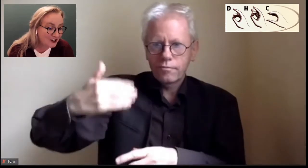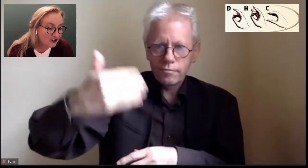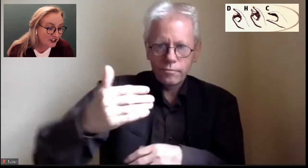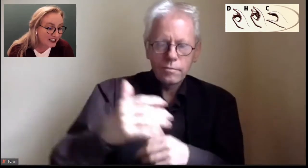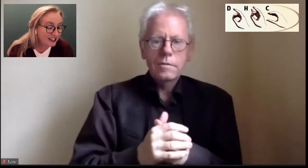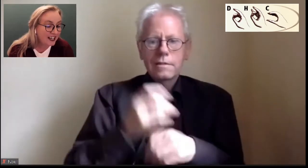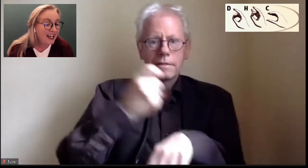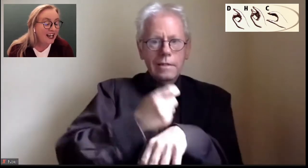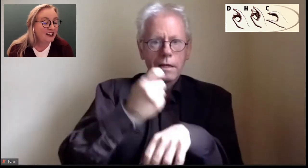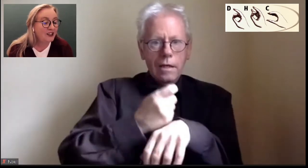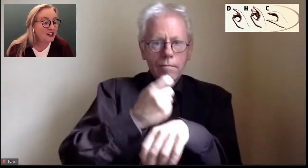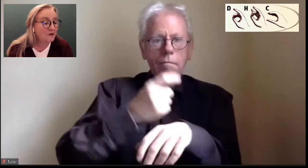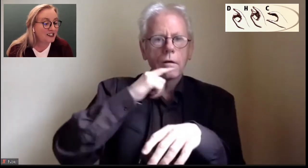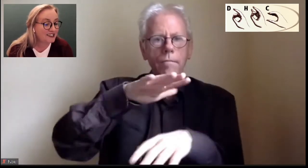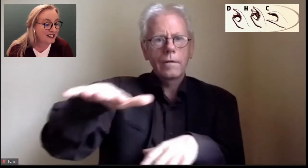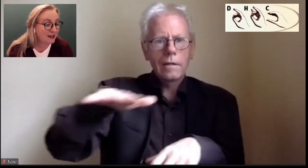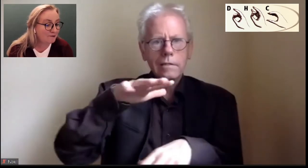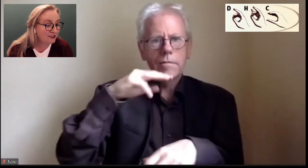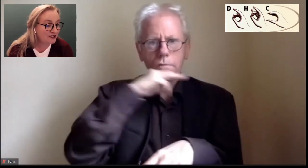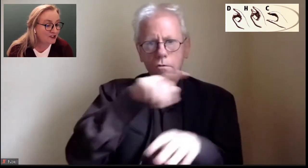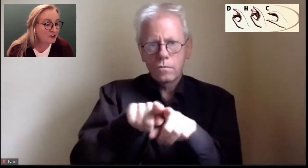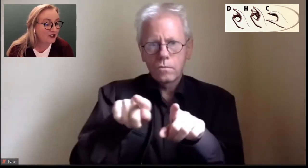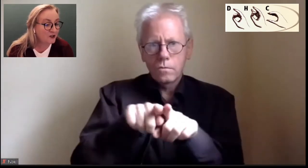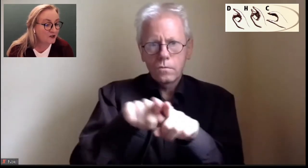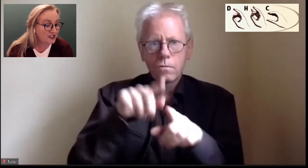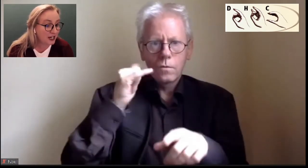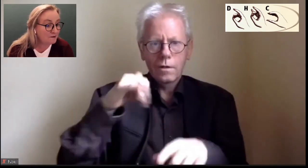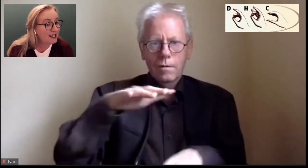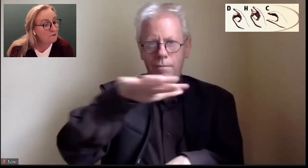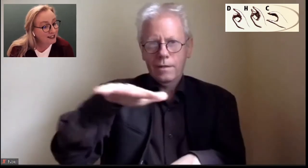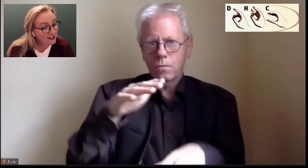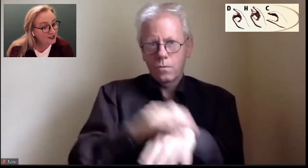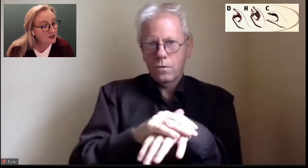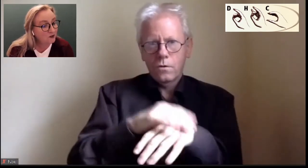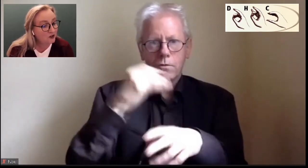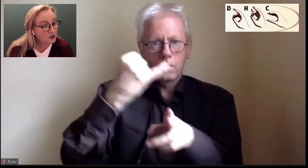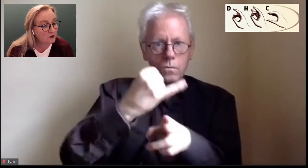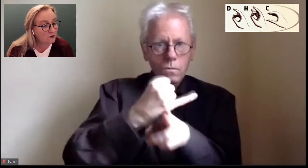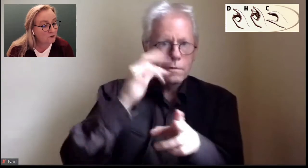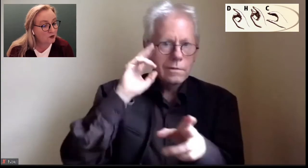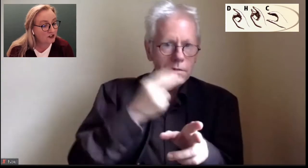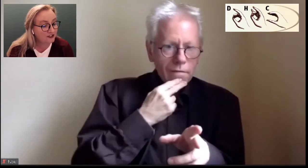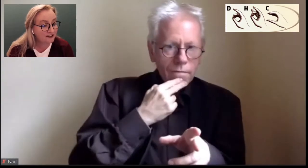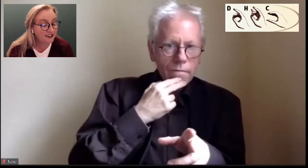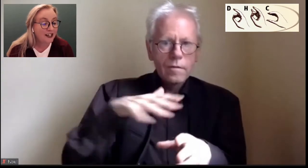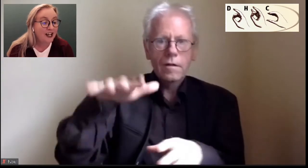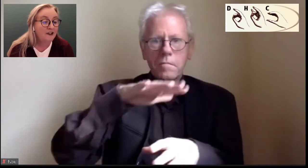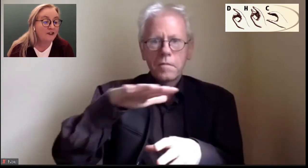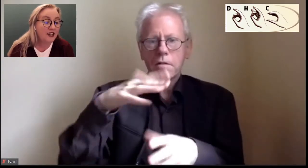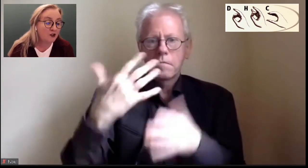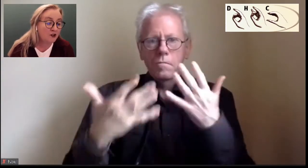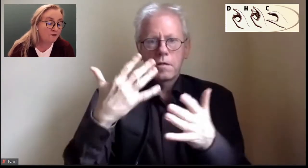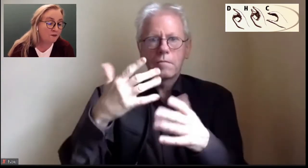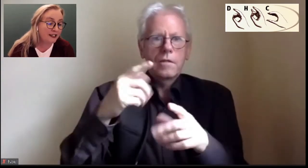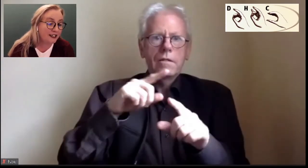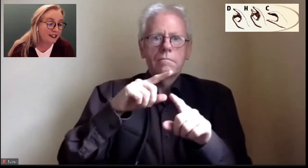20th century, and looking at what has happened during those times. And places were also important. That could be